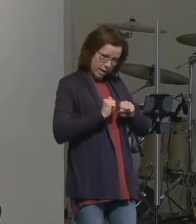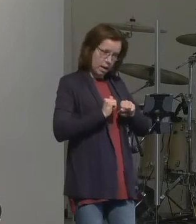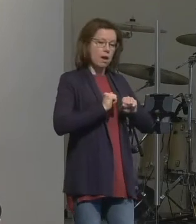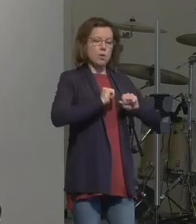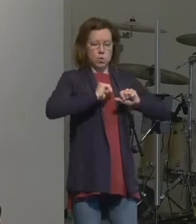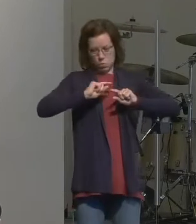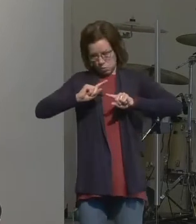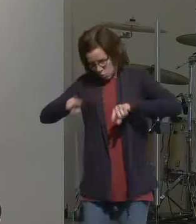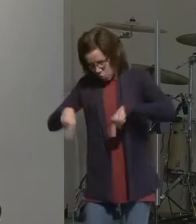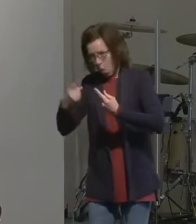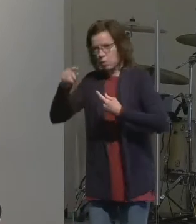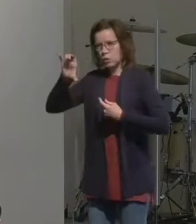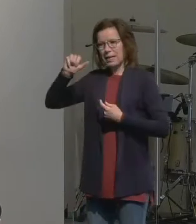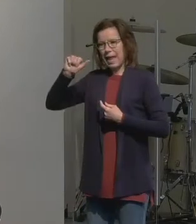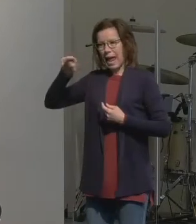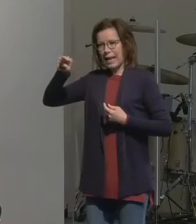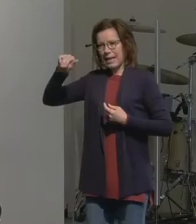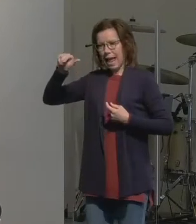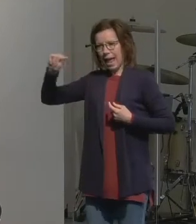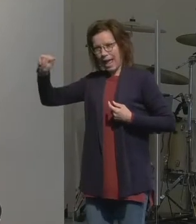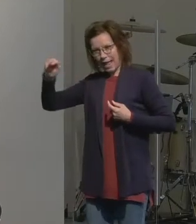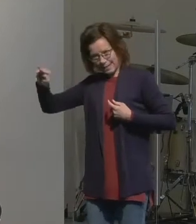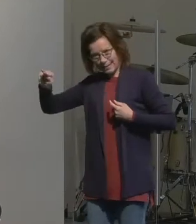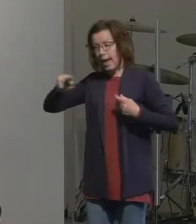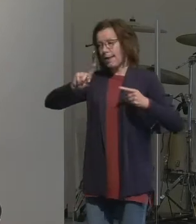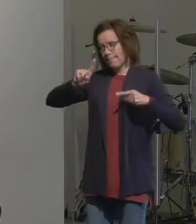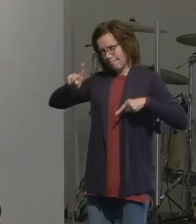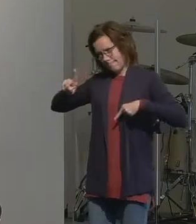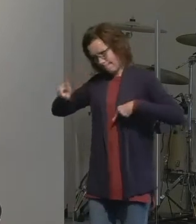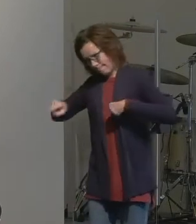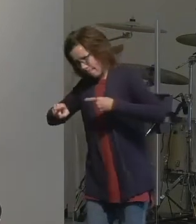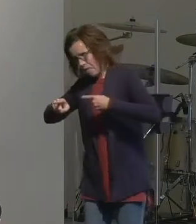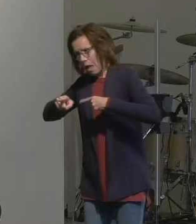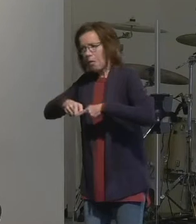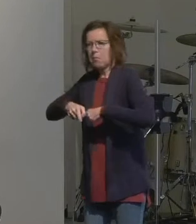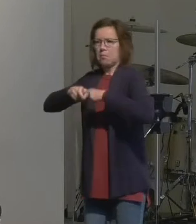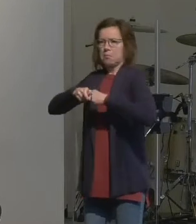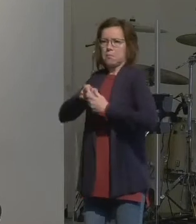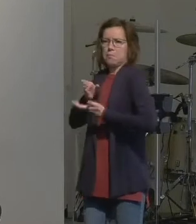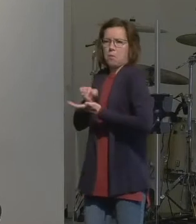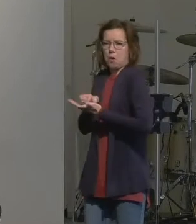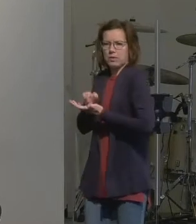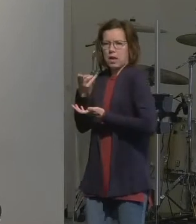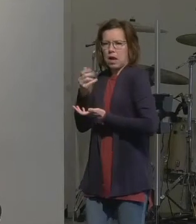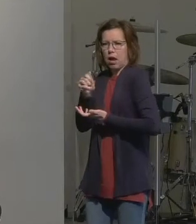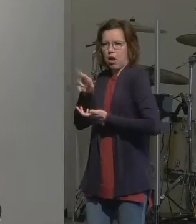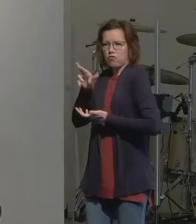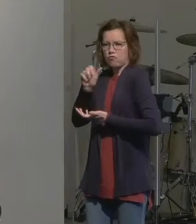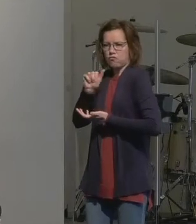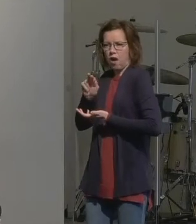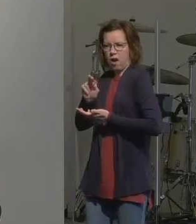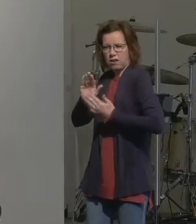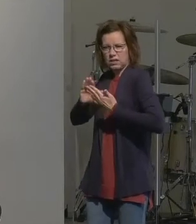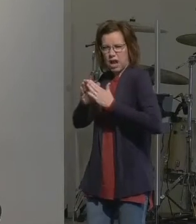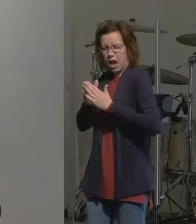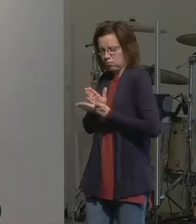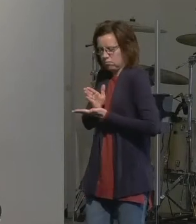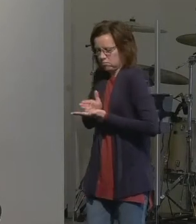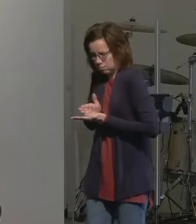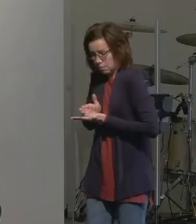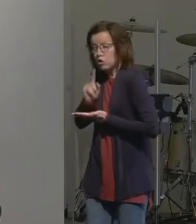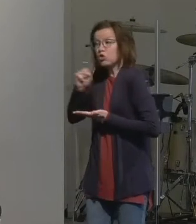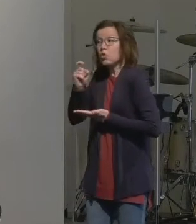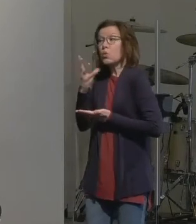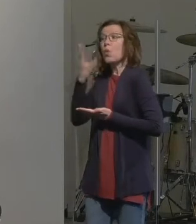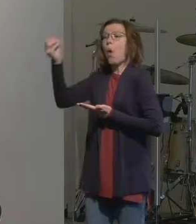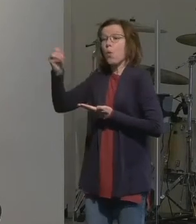En route, they stop in a place called Haran, and the Bible says that they settled there, but their initial goal was Canaan. Did everybody